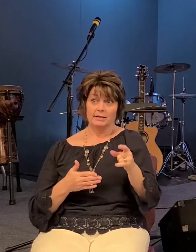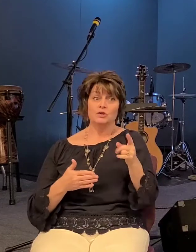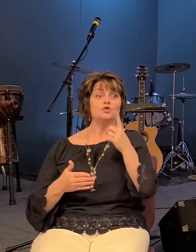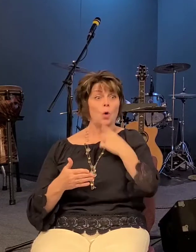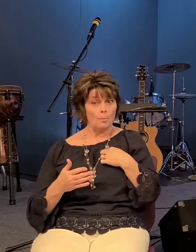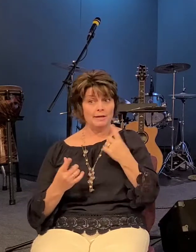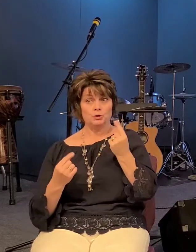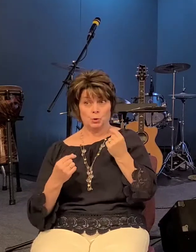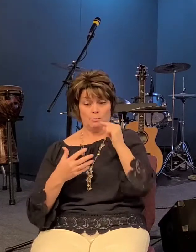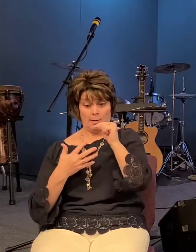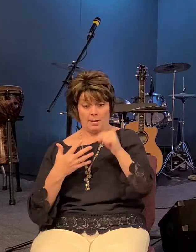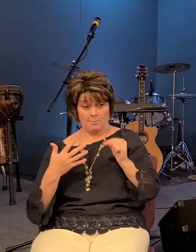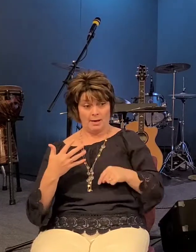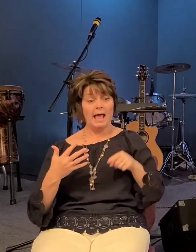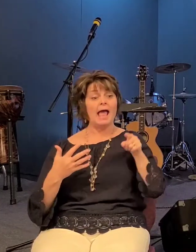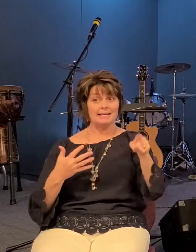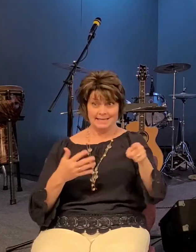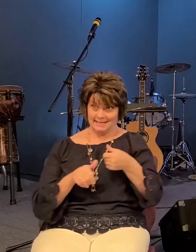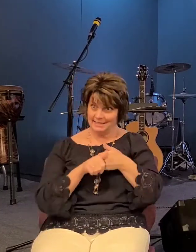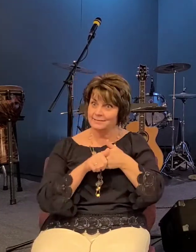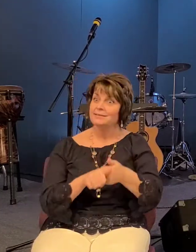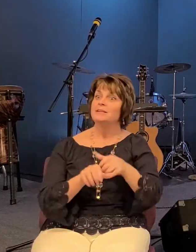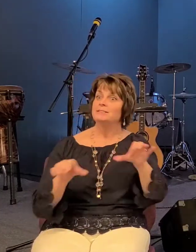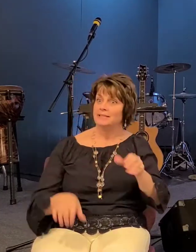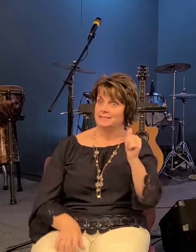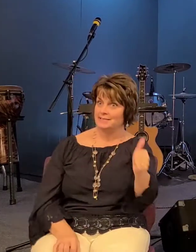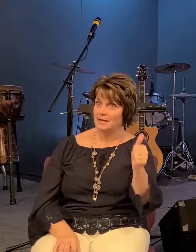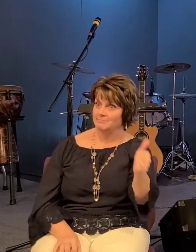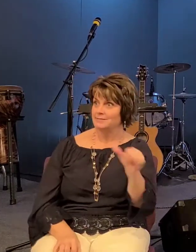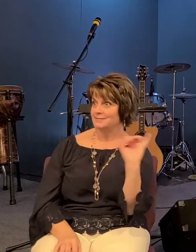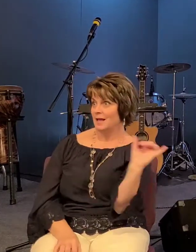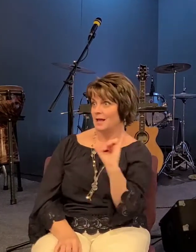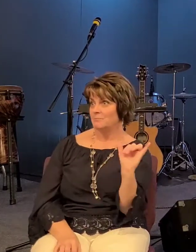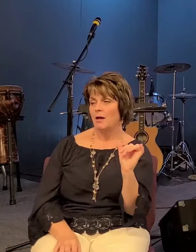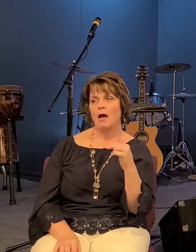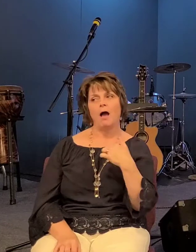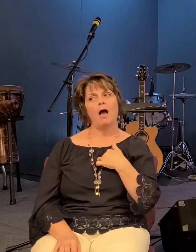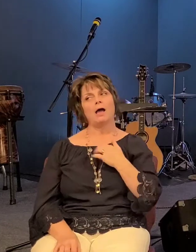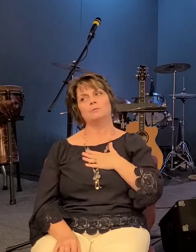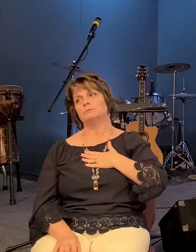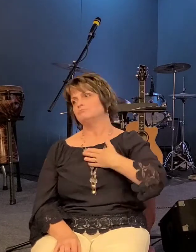and expected me to do i would do anything for that guy